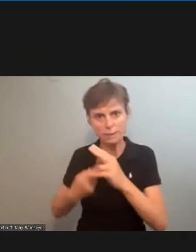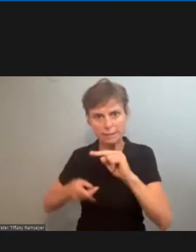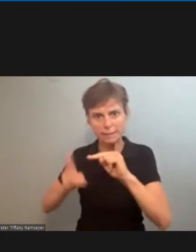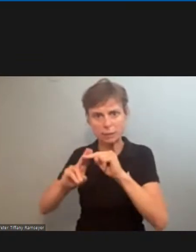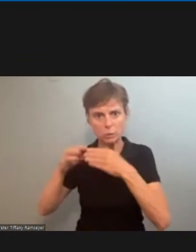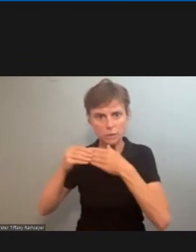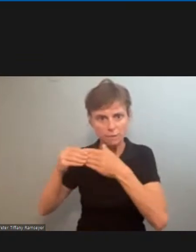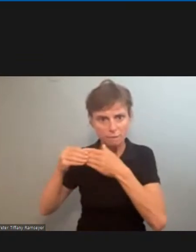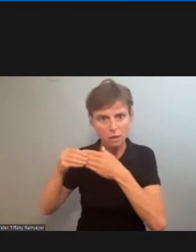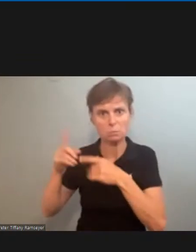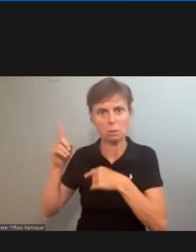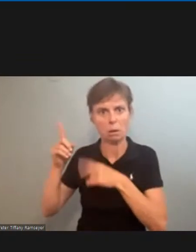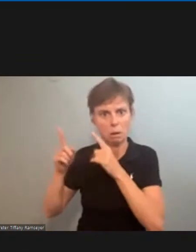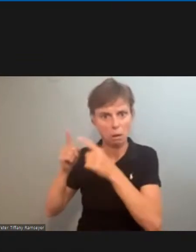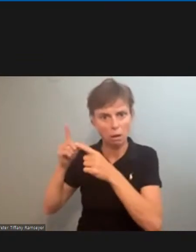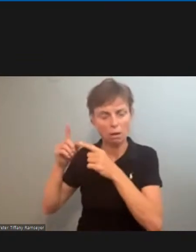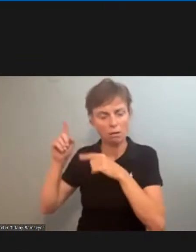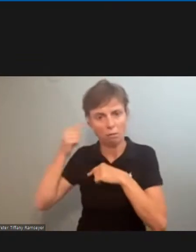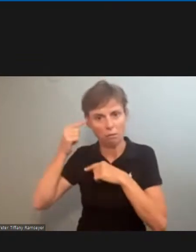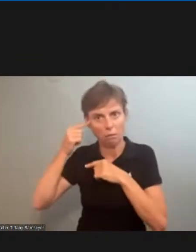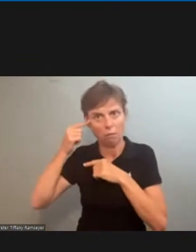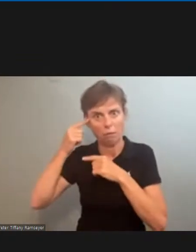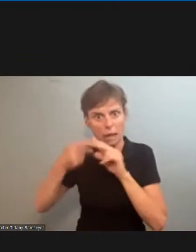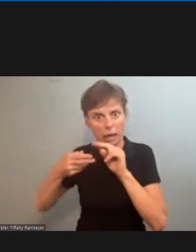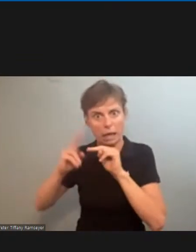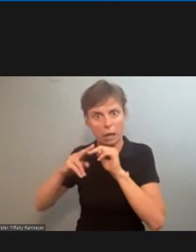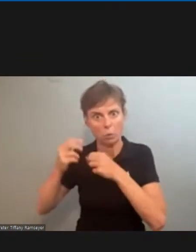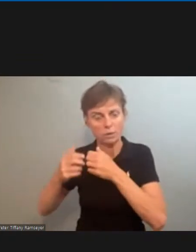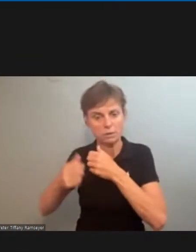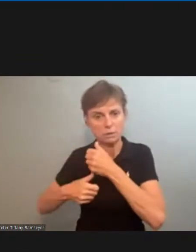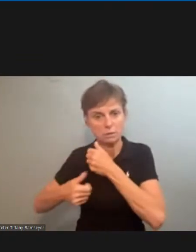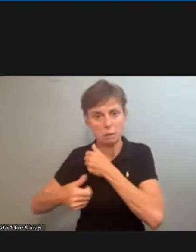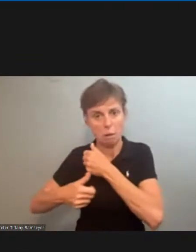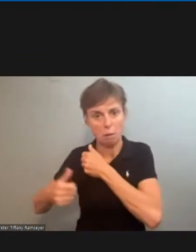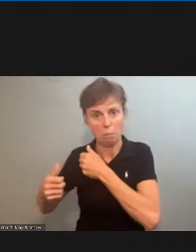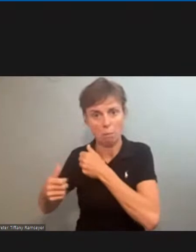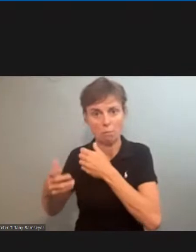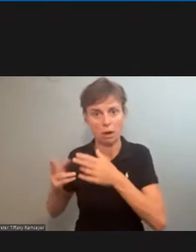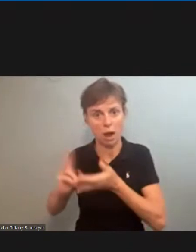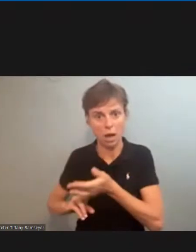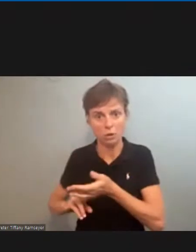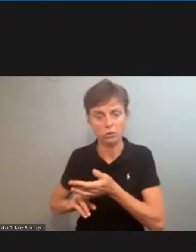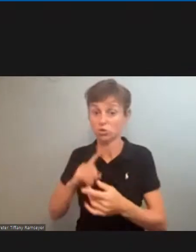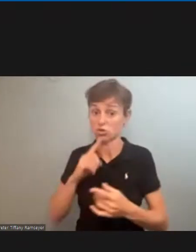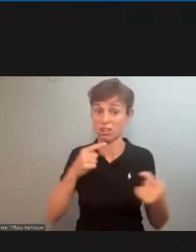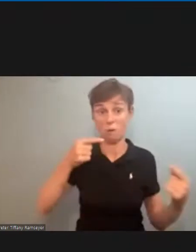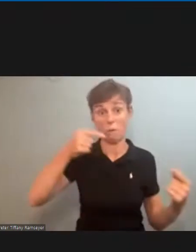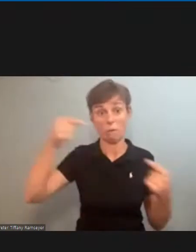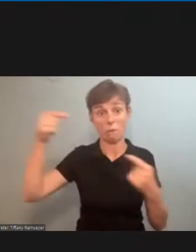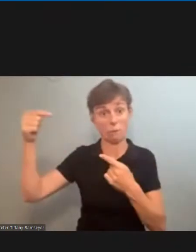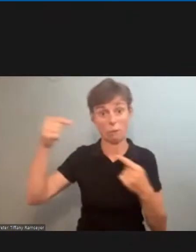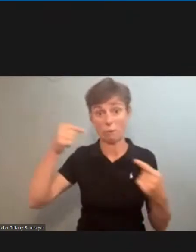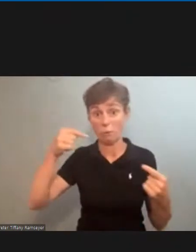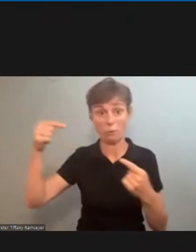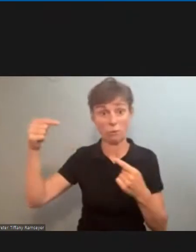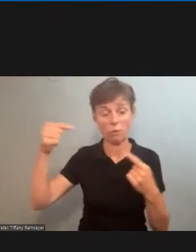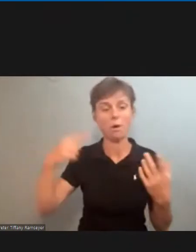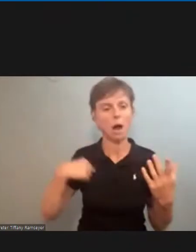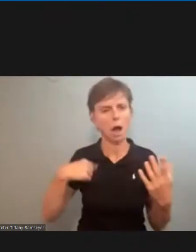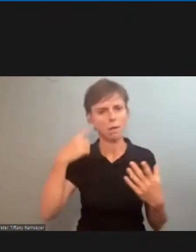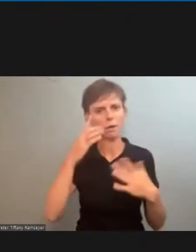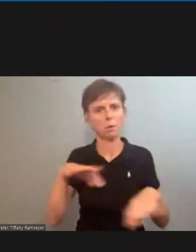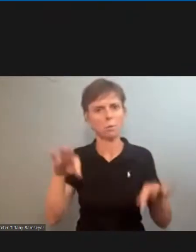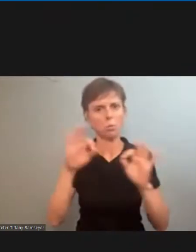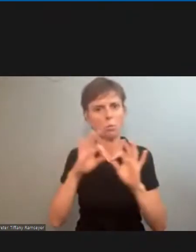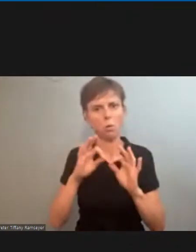means increase subcontracting so it's a battle it really is a battle and i think that's important for all of us